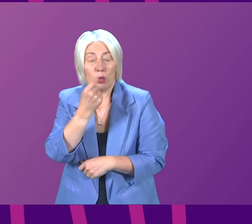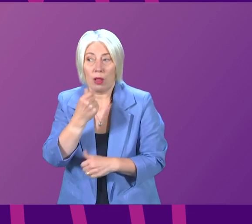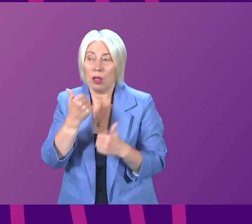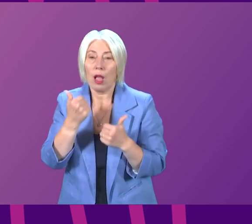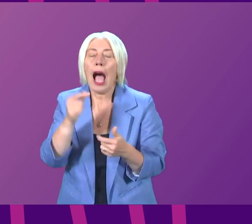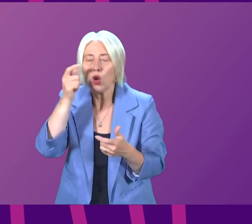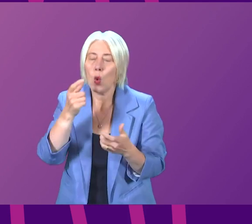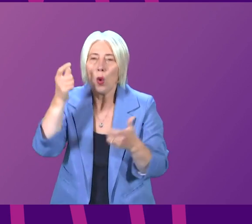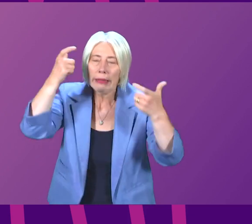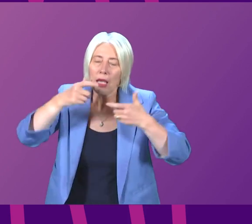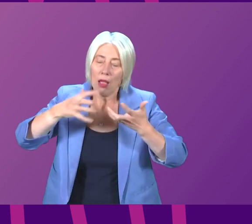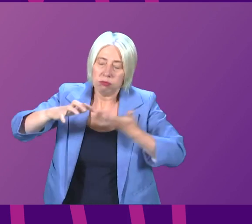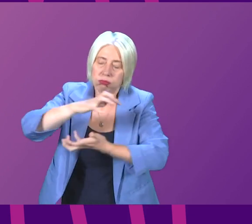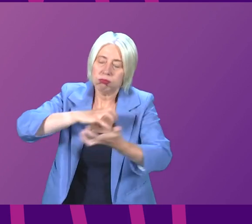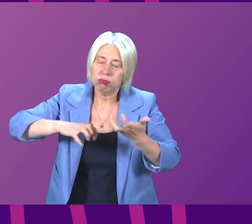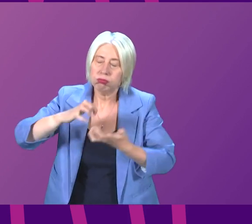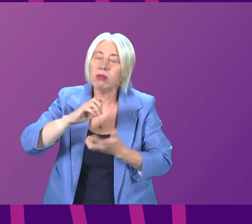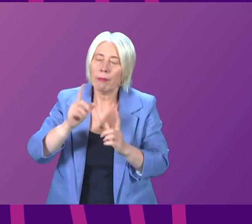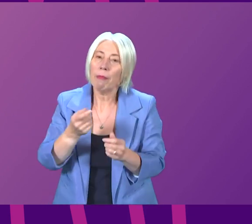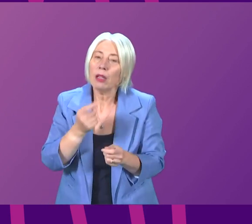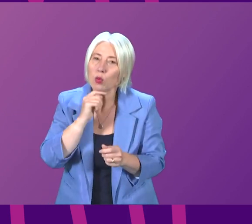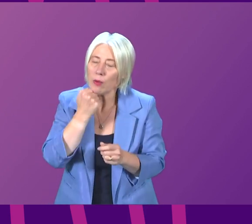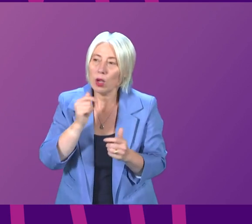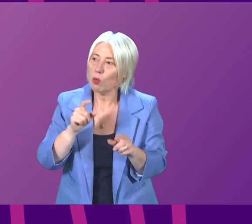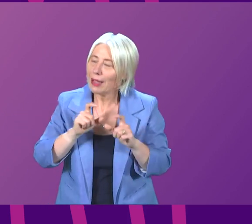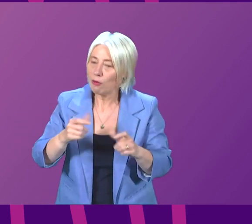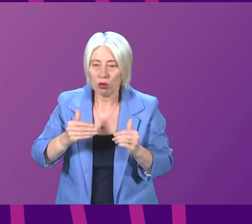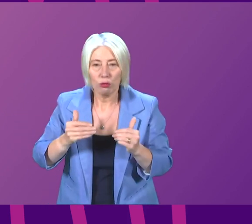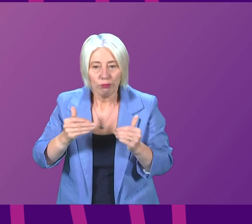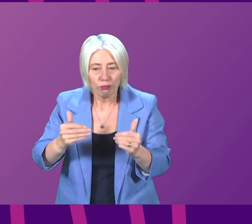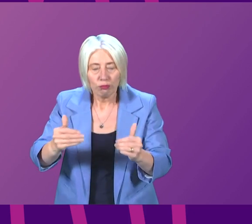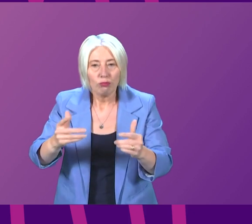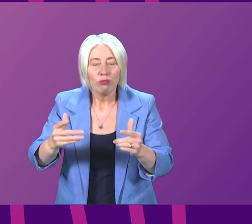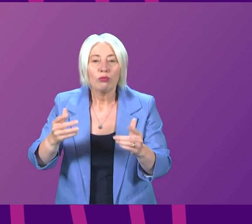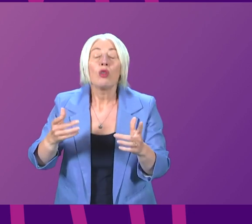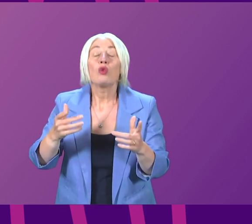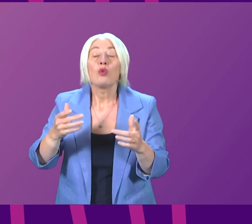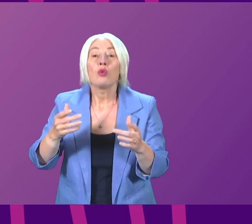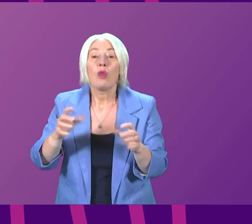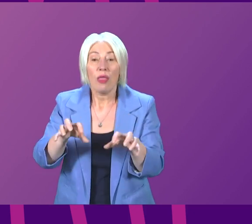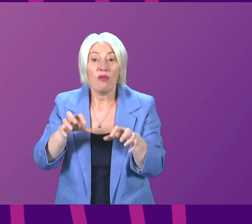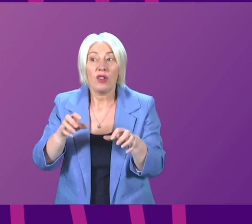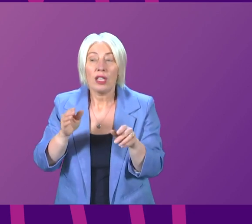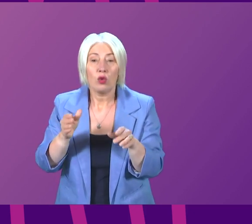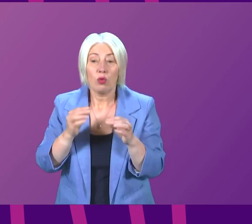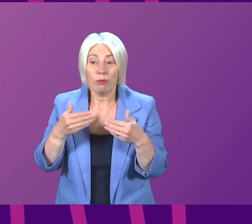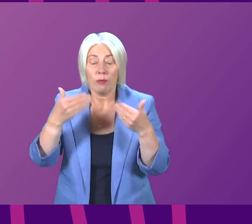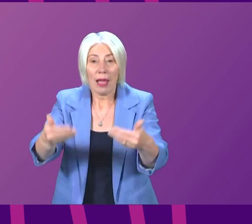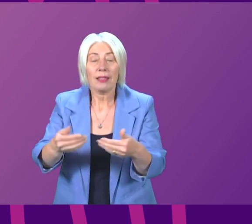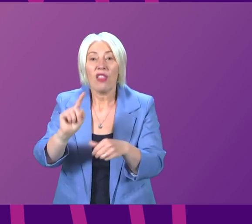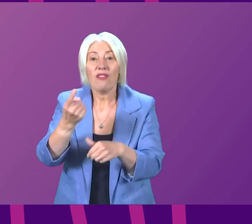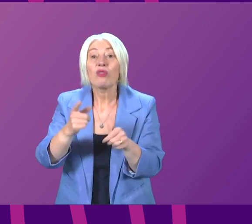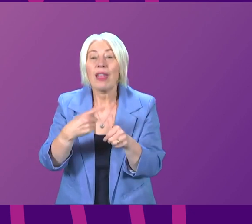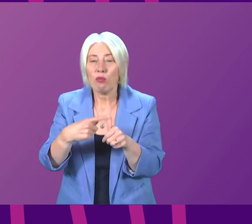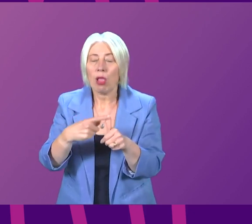the legal complexities, the better. We will continue to push for the freeze to cover the 1st of April, because that will give people certainty.